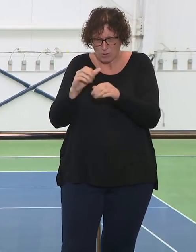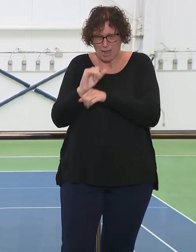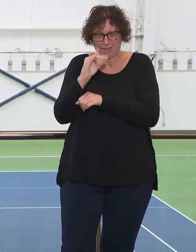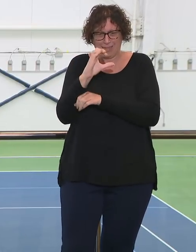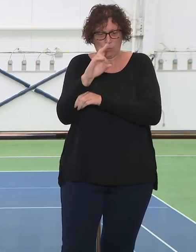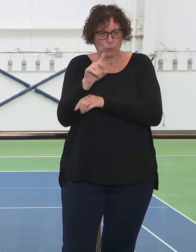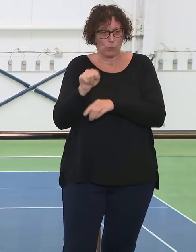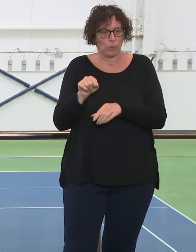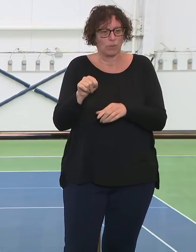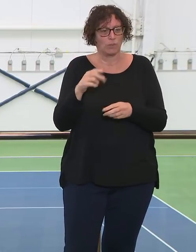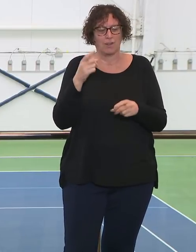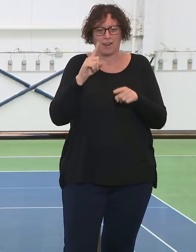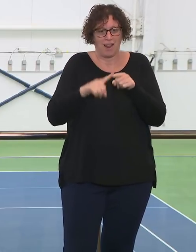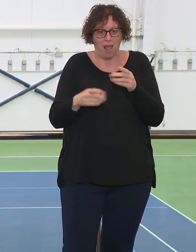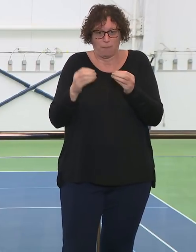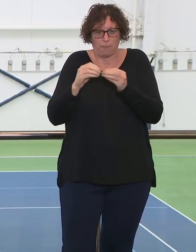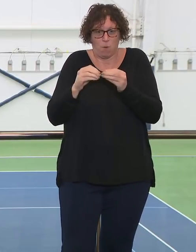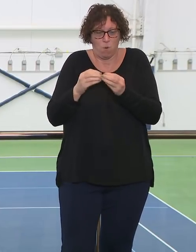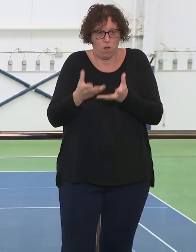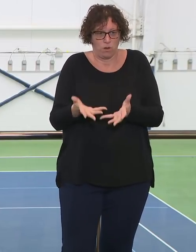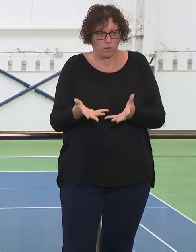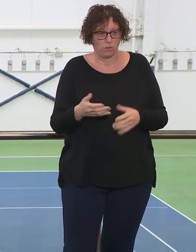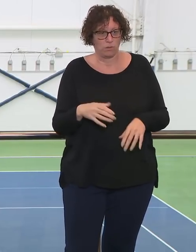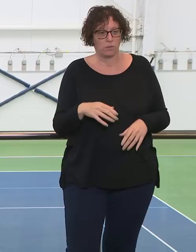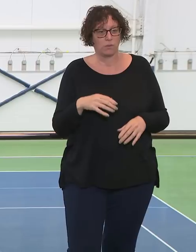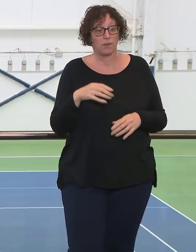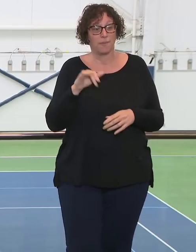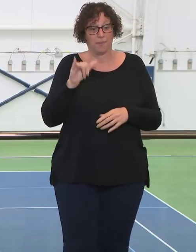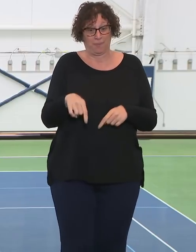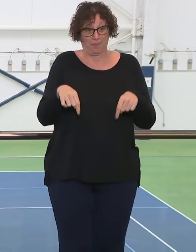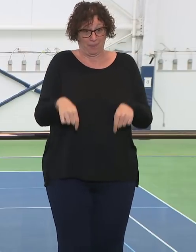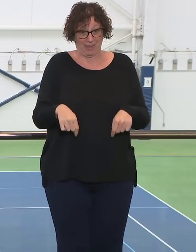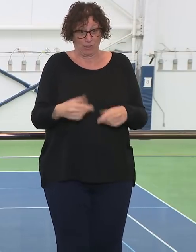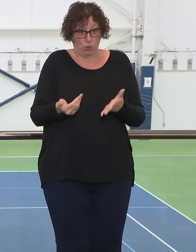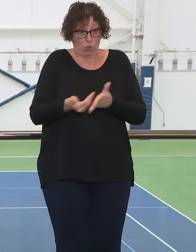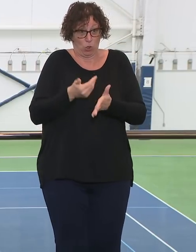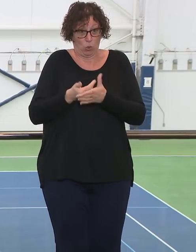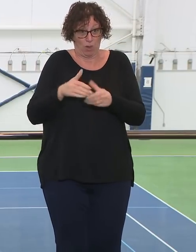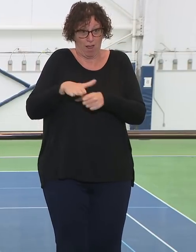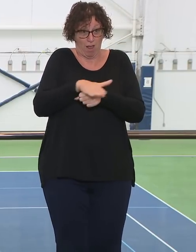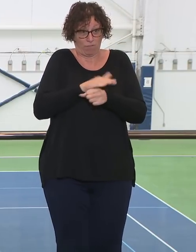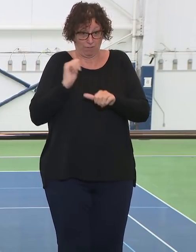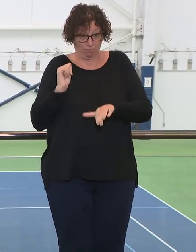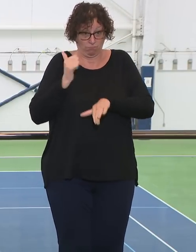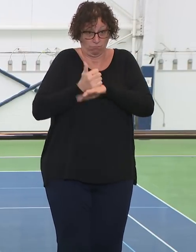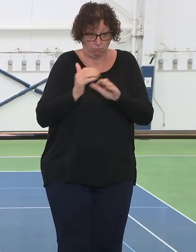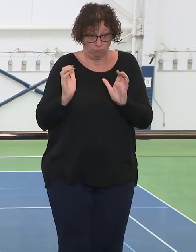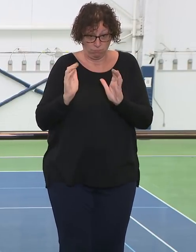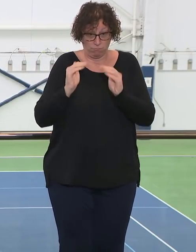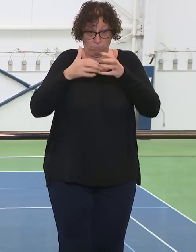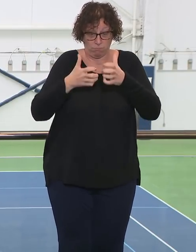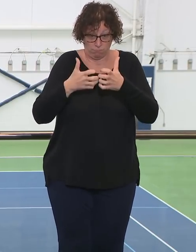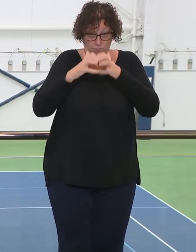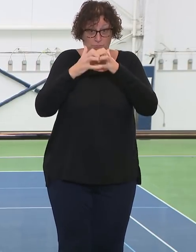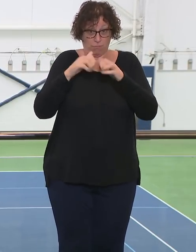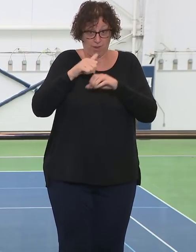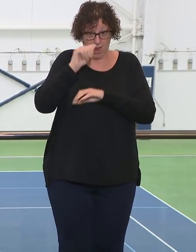four walls of our hospitals, not just tents in front of our hospitals, but where they can take admitted patients. And so